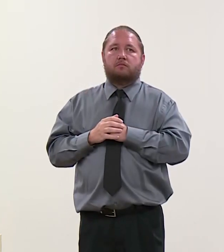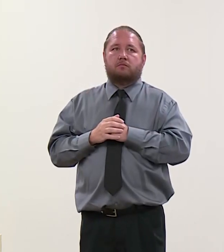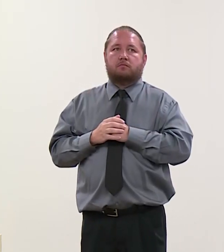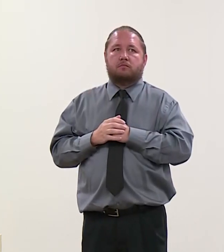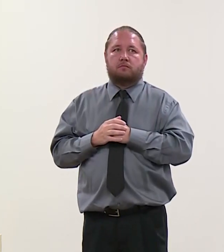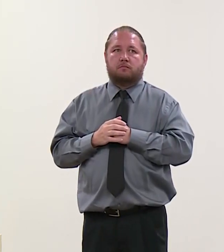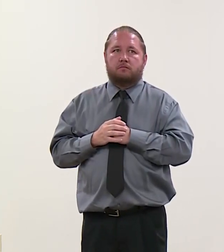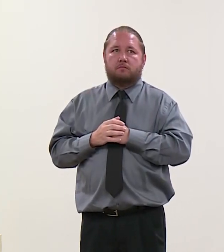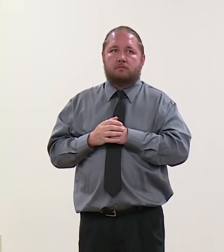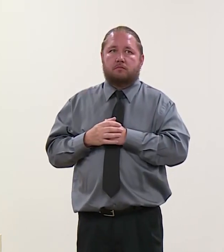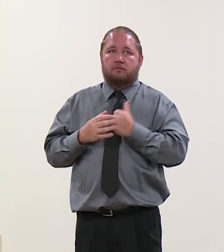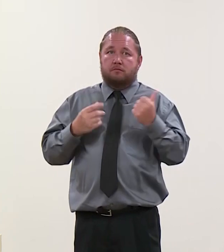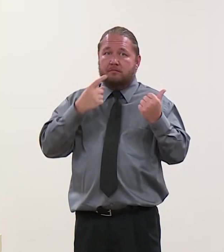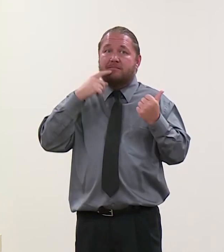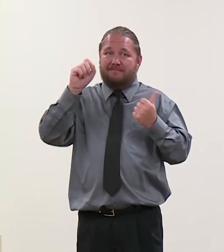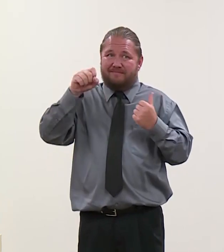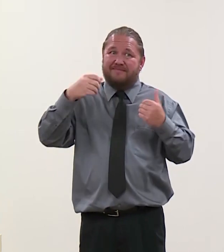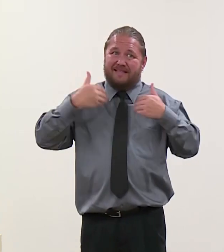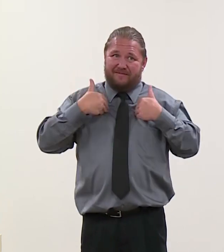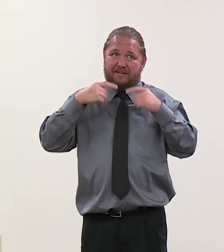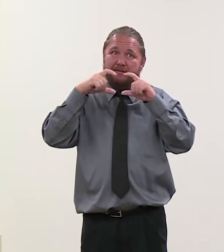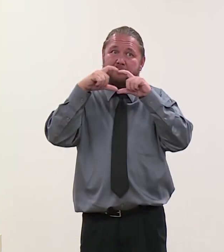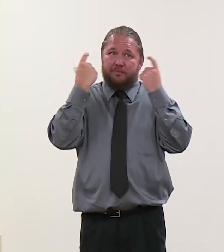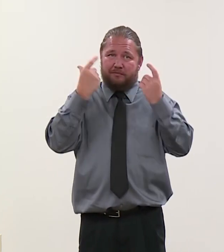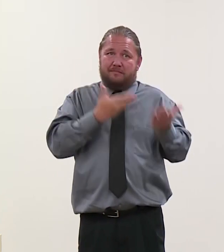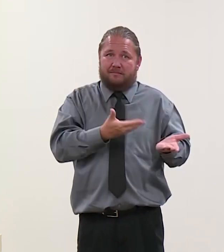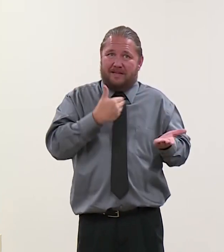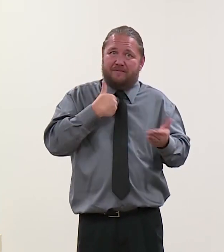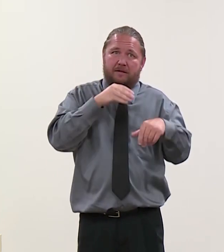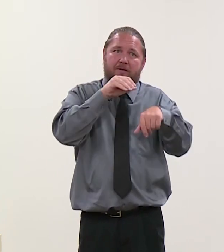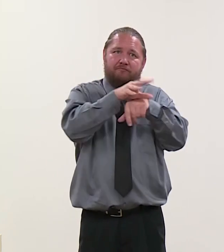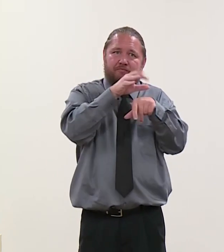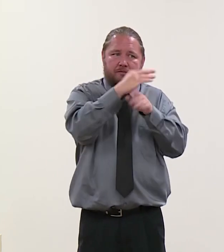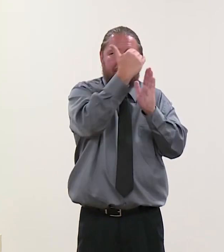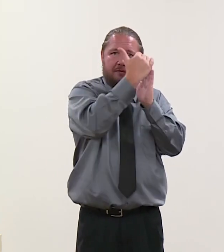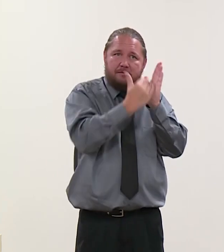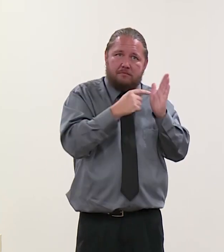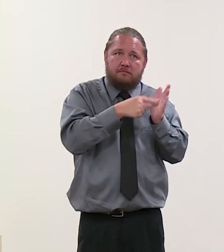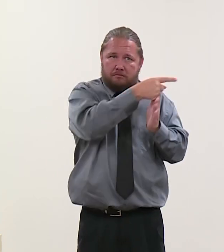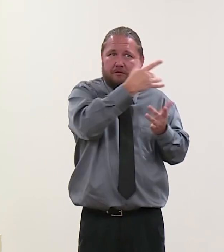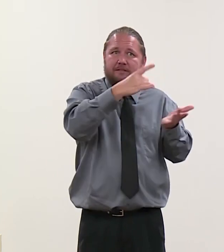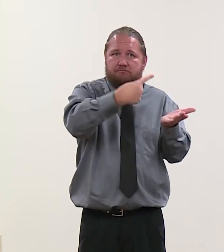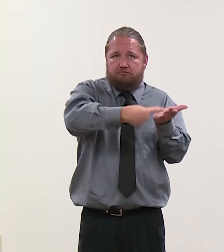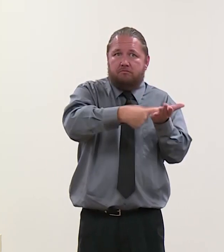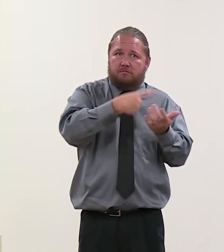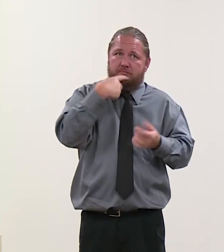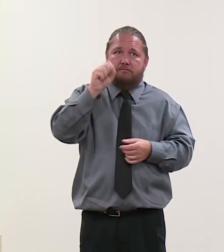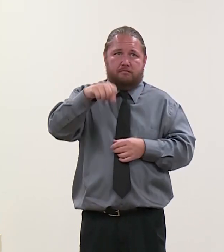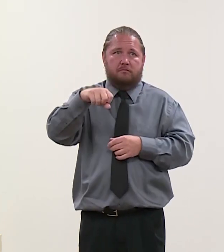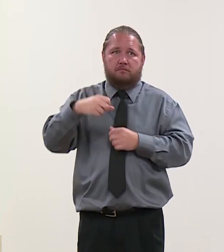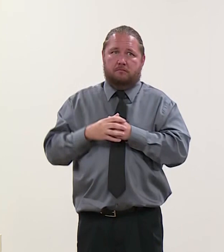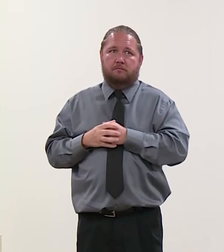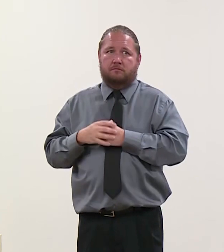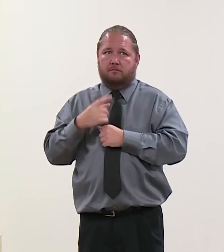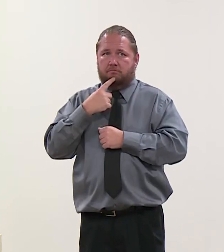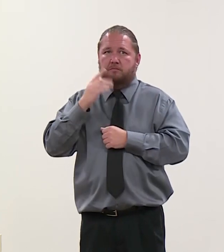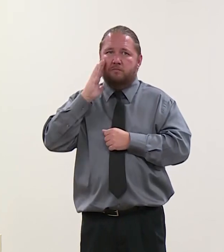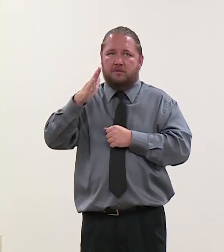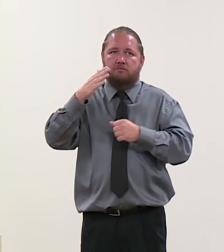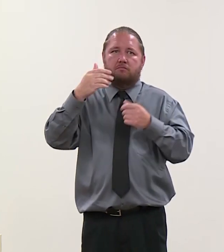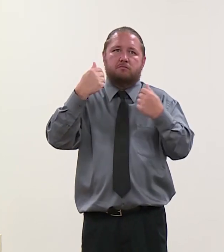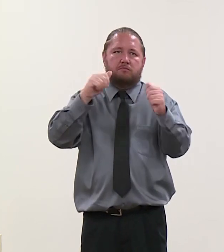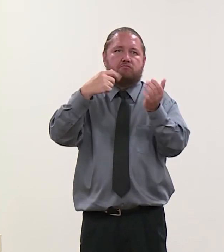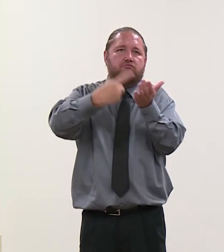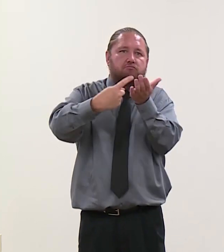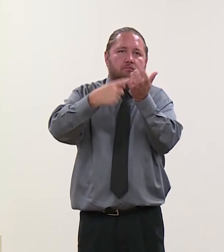we'll be asking the, we'll be, I'll be talking to our chief of staff, Tony Silver. I talked to him before I came over in terms of how we're going to relay that message.